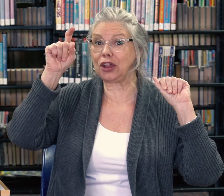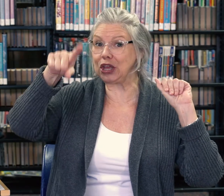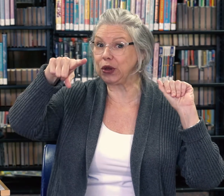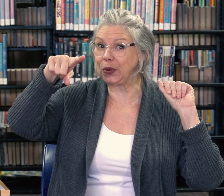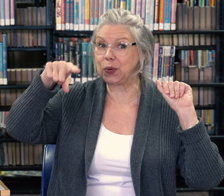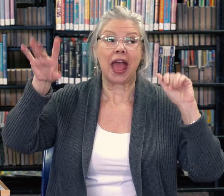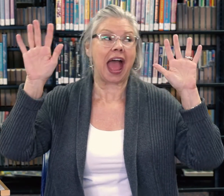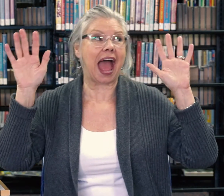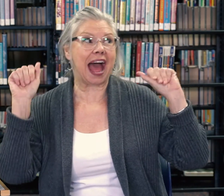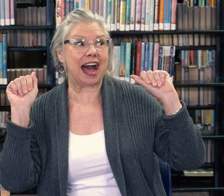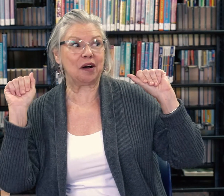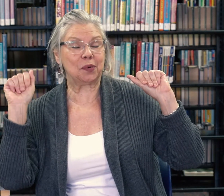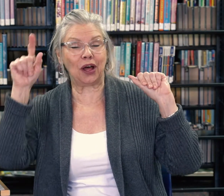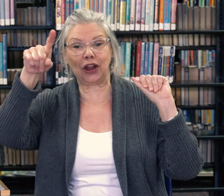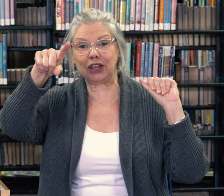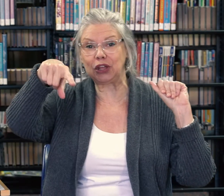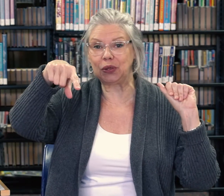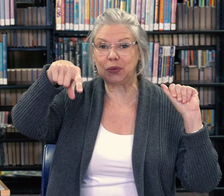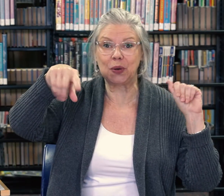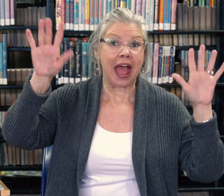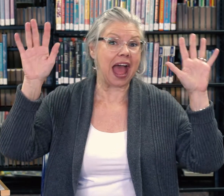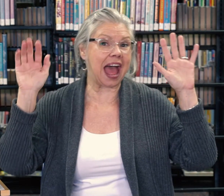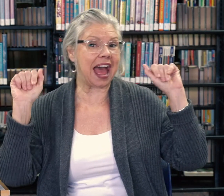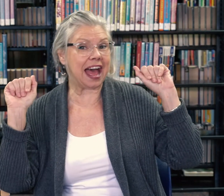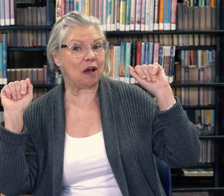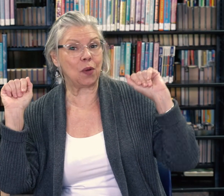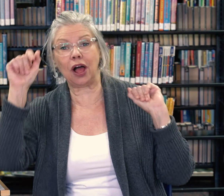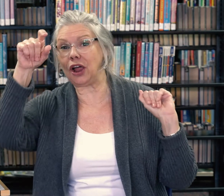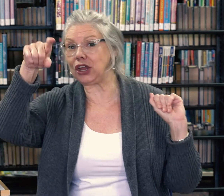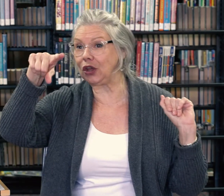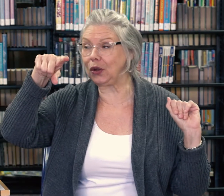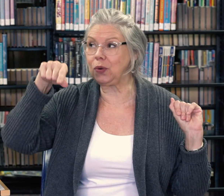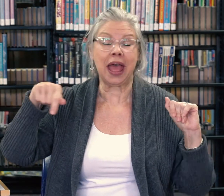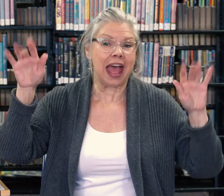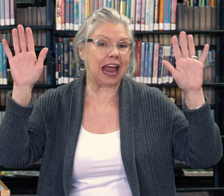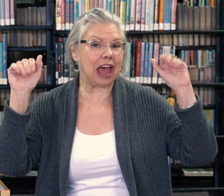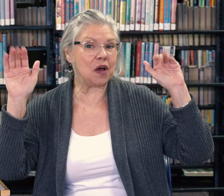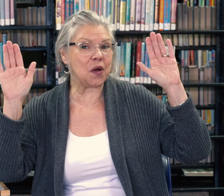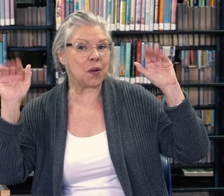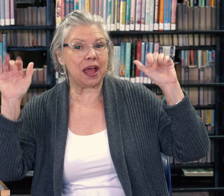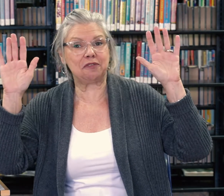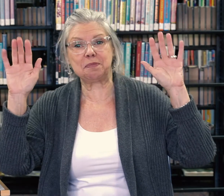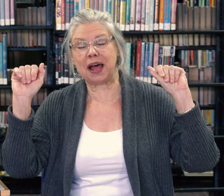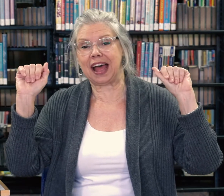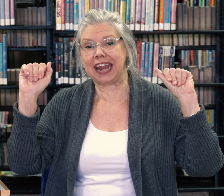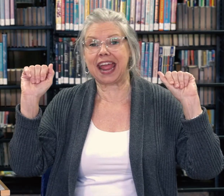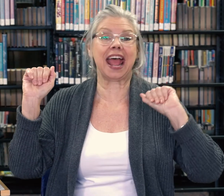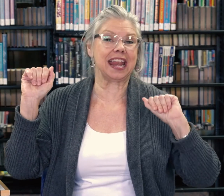you? How are you? How are you? Hello, everybody, and